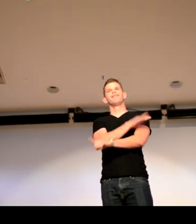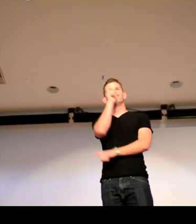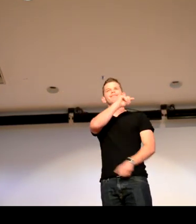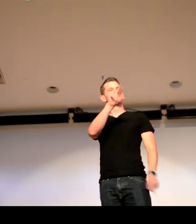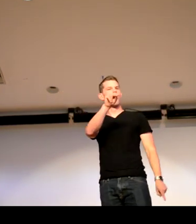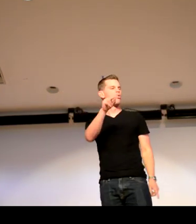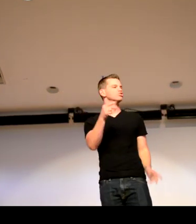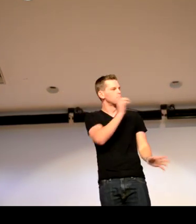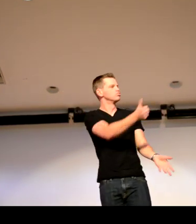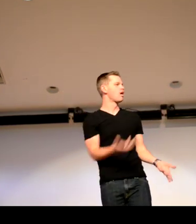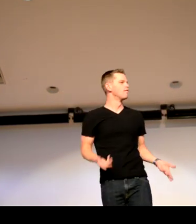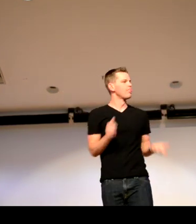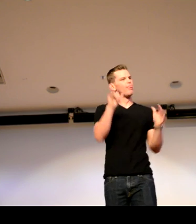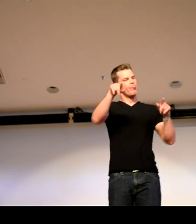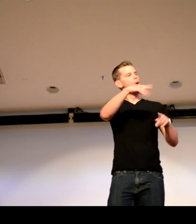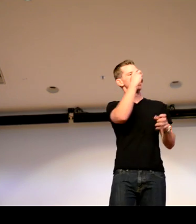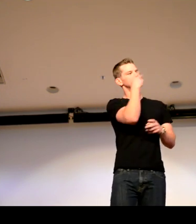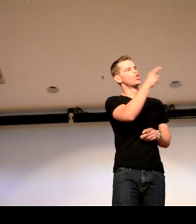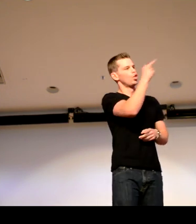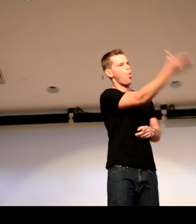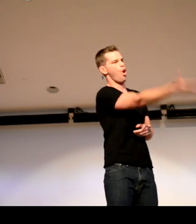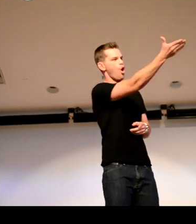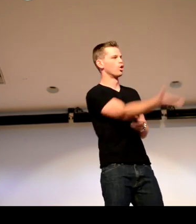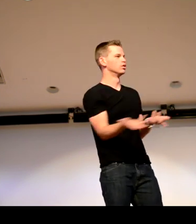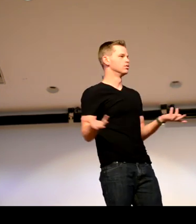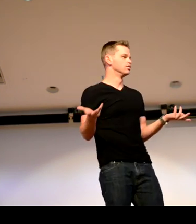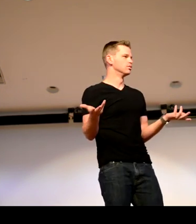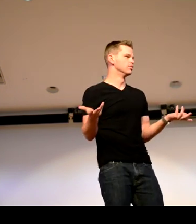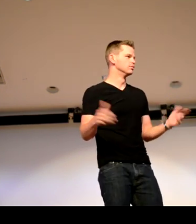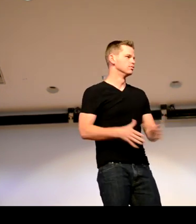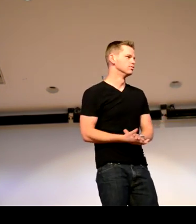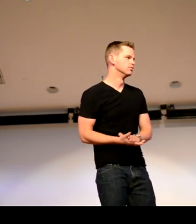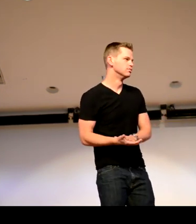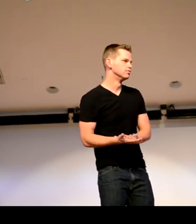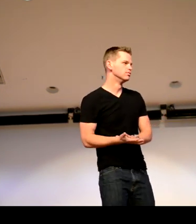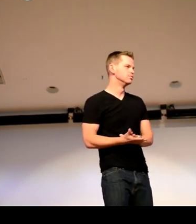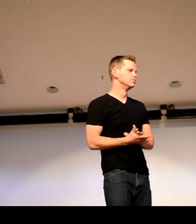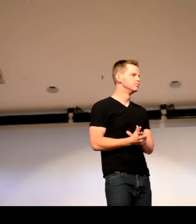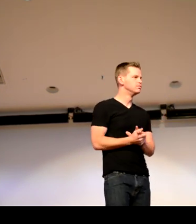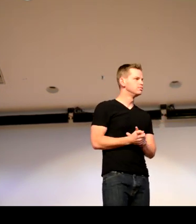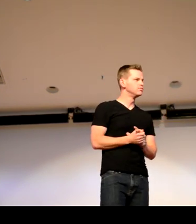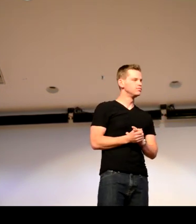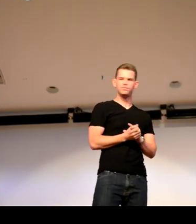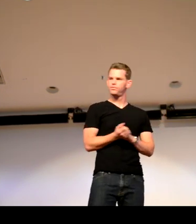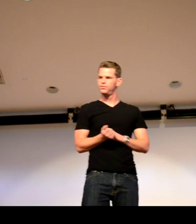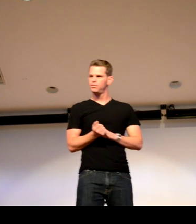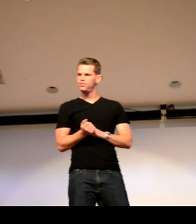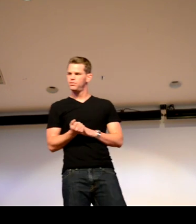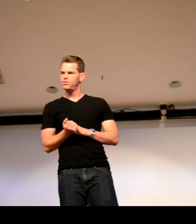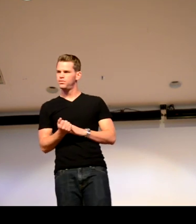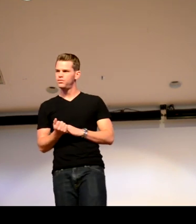You know, you can't be somebody you're not. So, don't do it. Be yourself and let them see who you are. How you find out, like, when the audition is